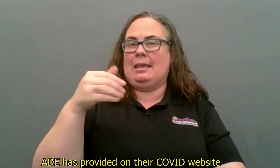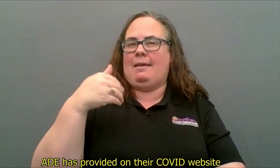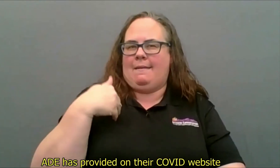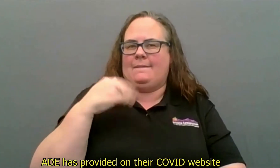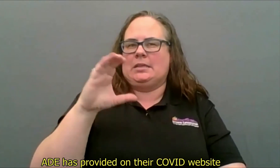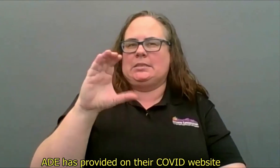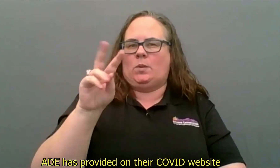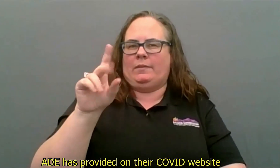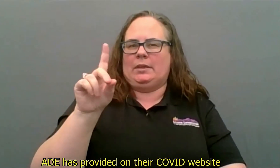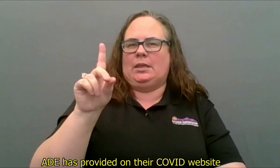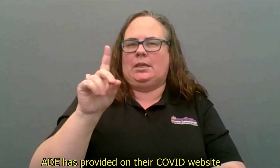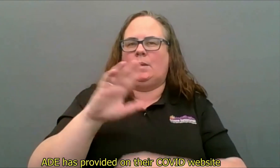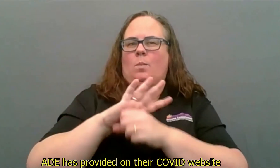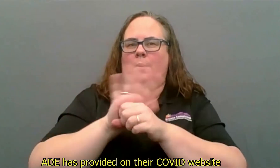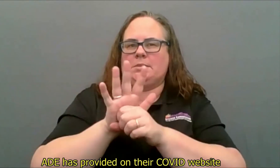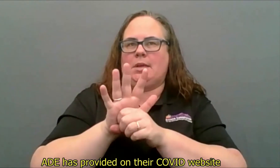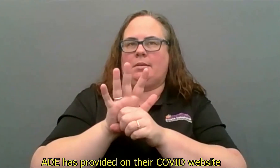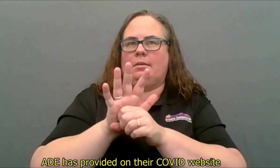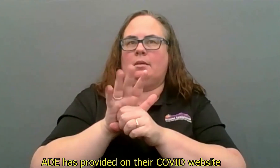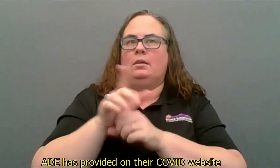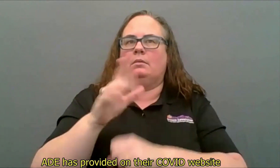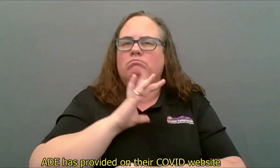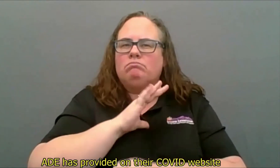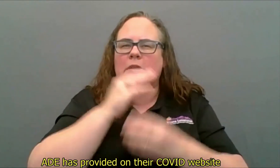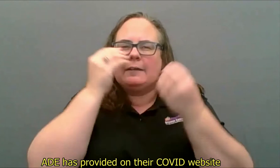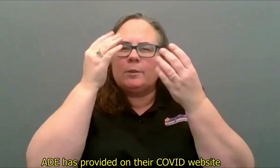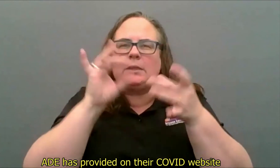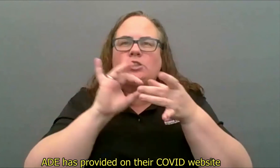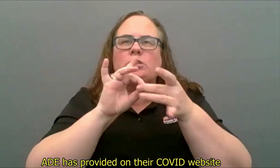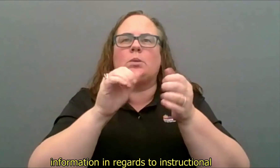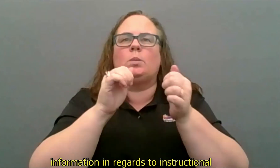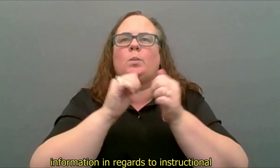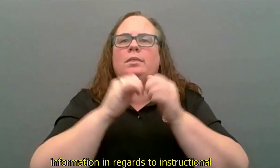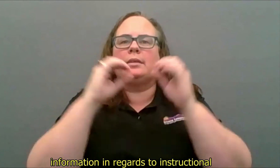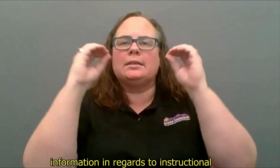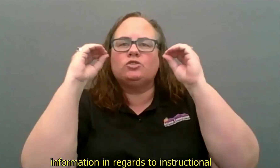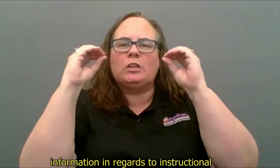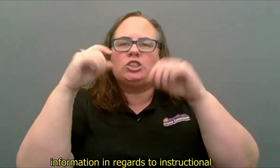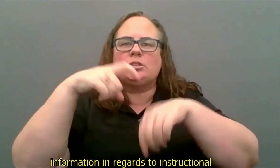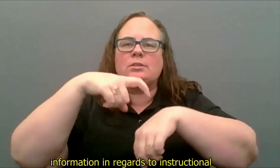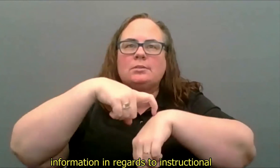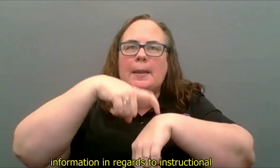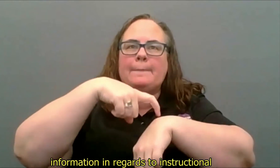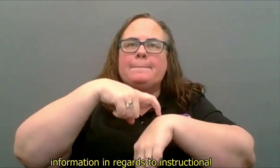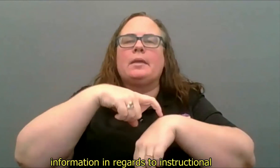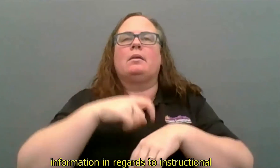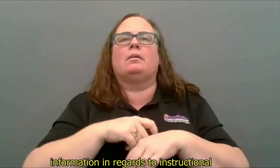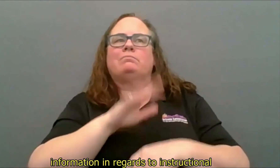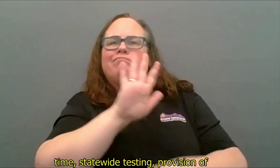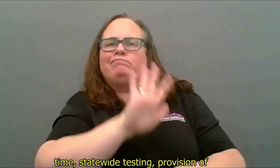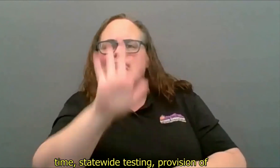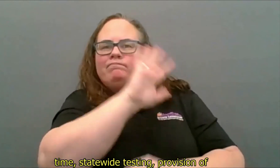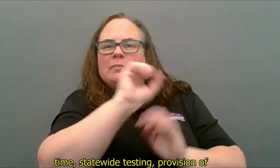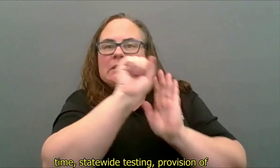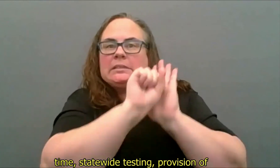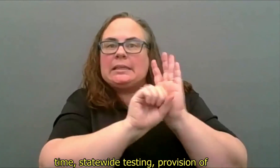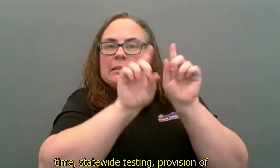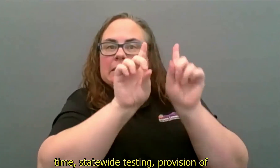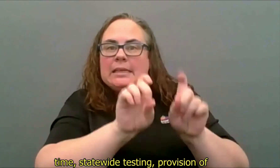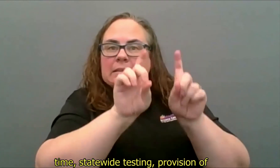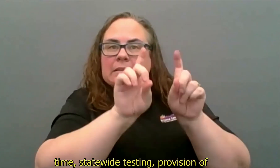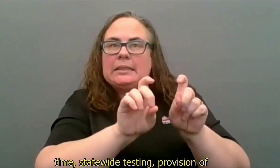ADE has provided, on their COVID website, information in regards to instructional time,